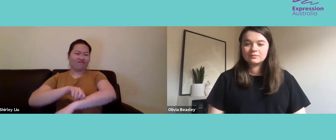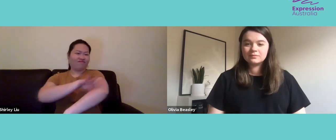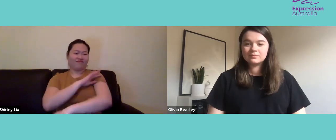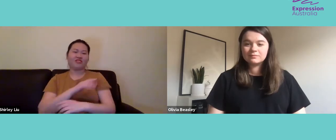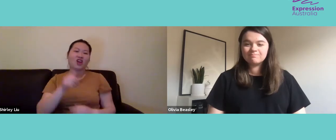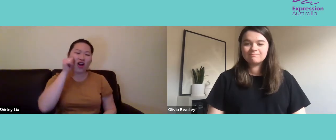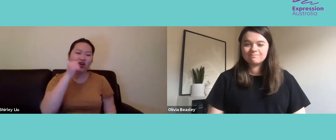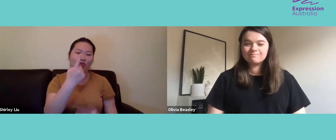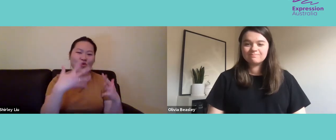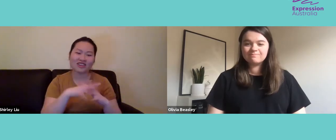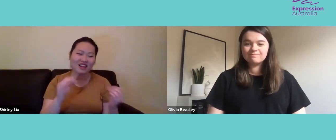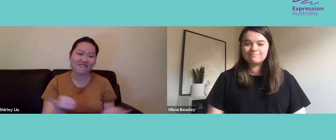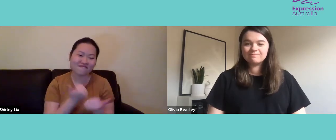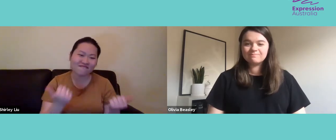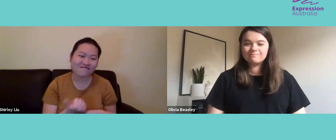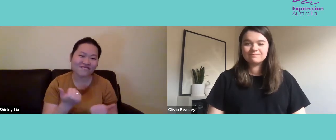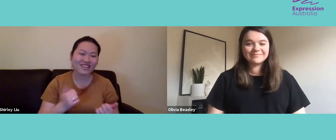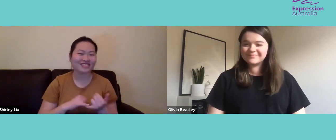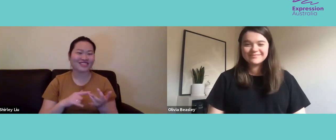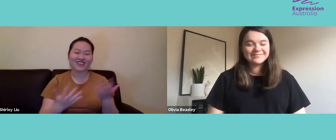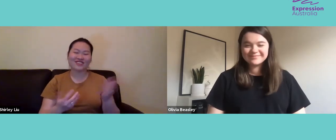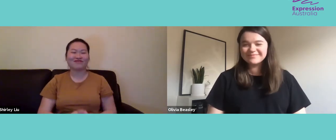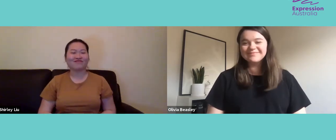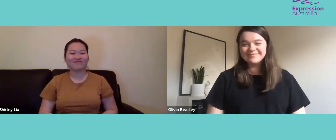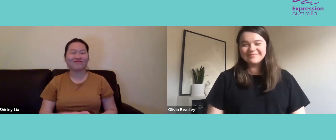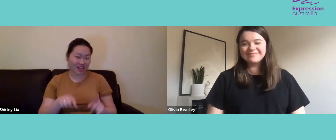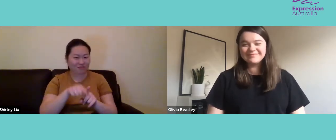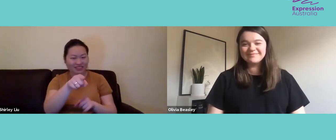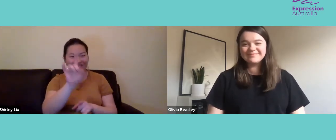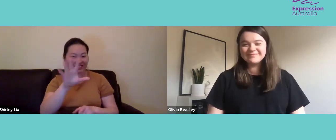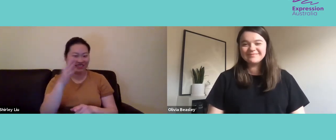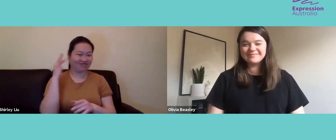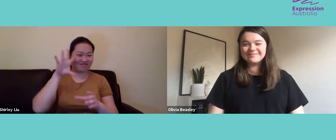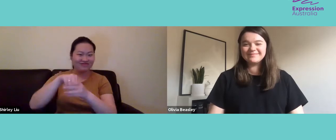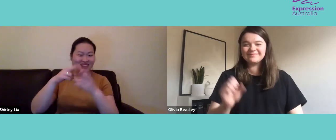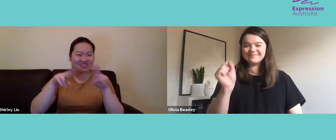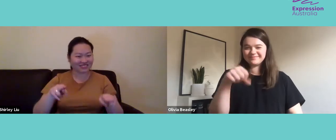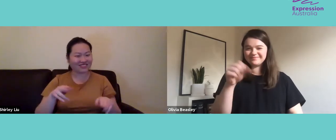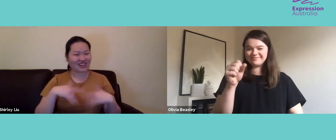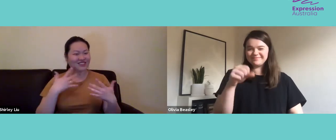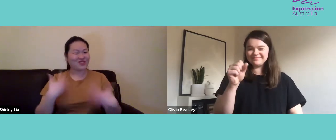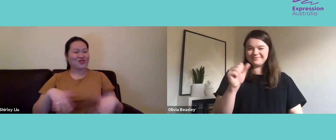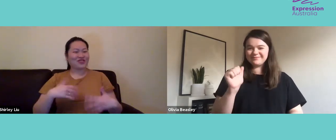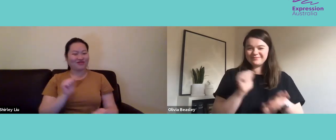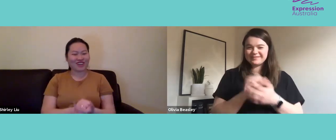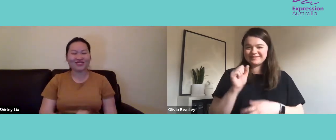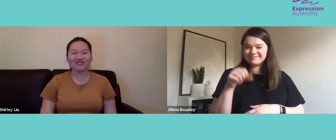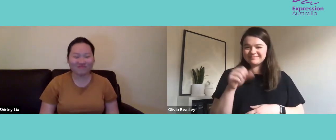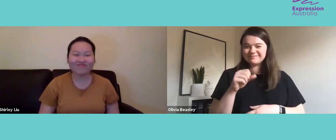things. So I know one week for the deaf youth camp would not be enough. Have you been involved once, Olivia? Yes, I have. I went